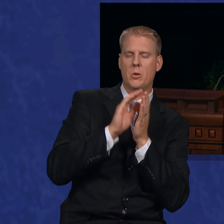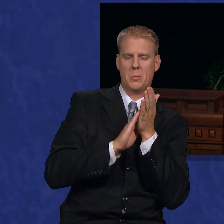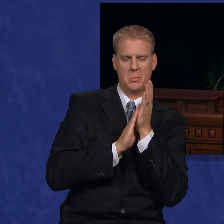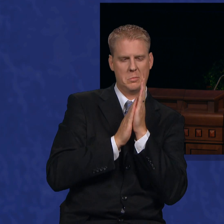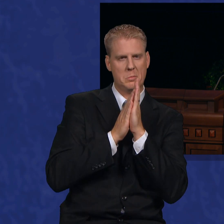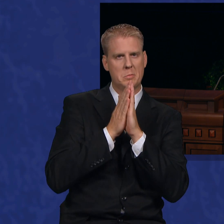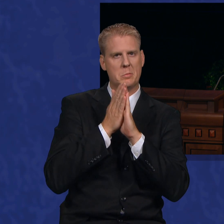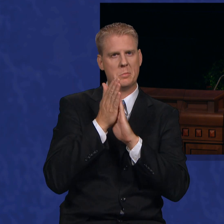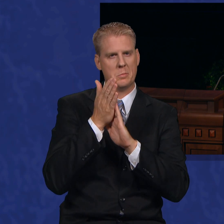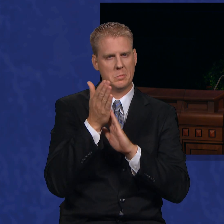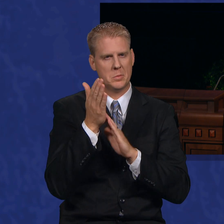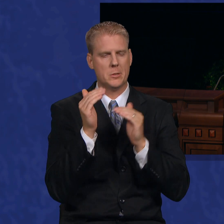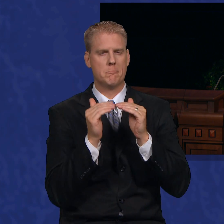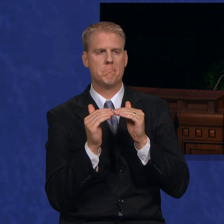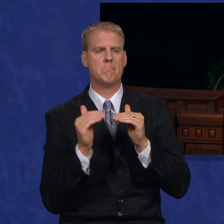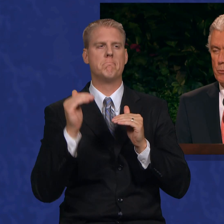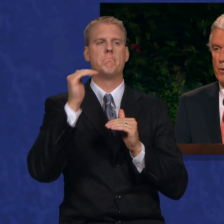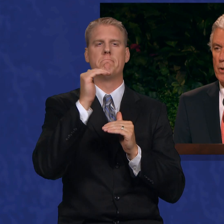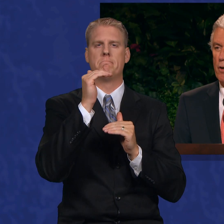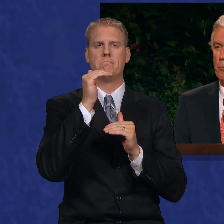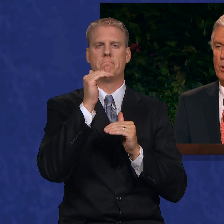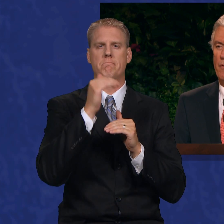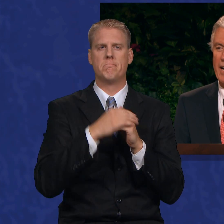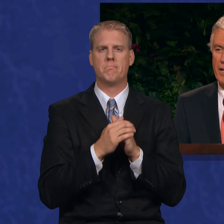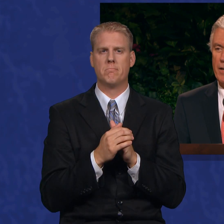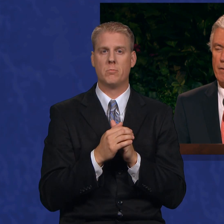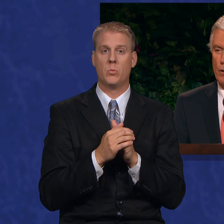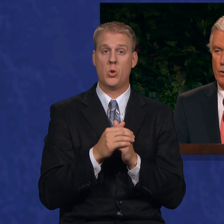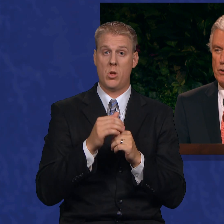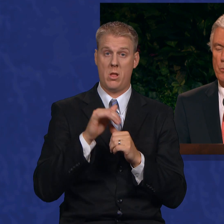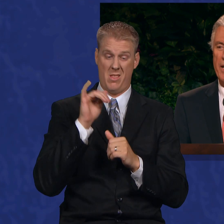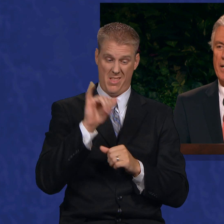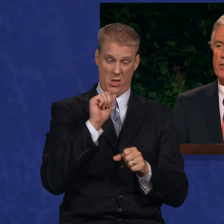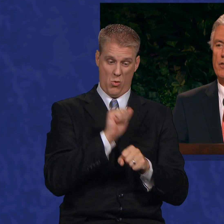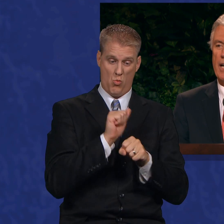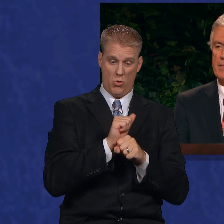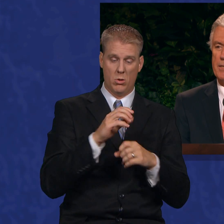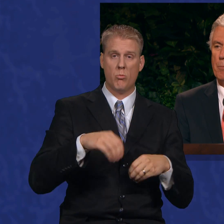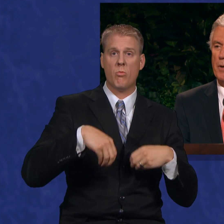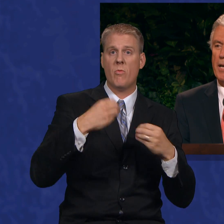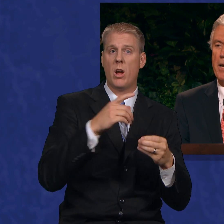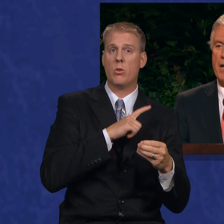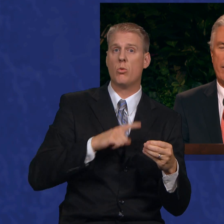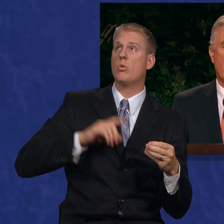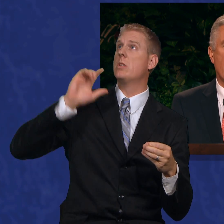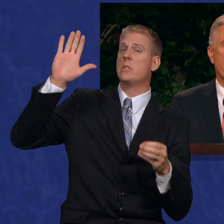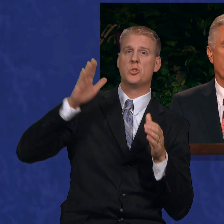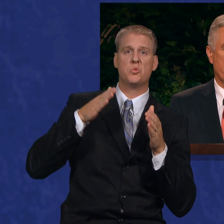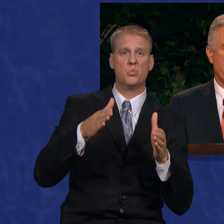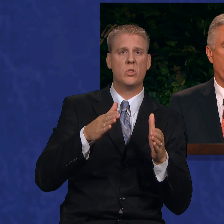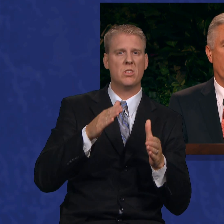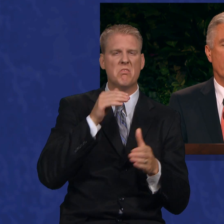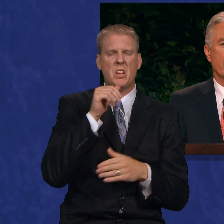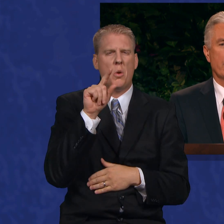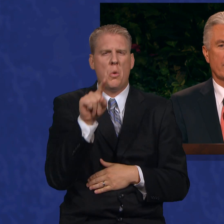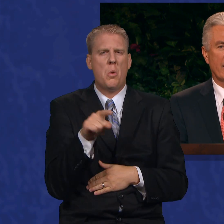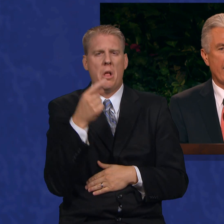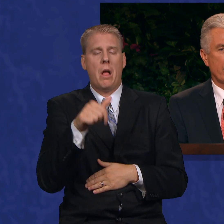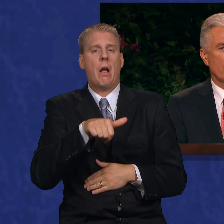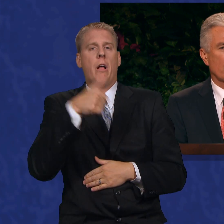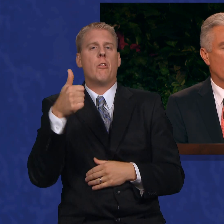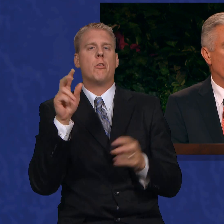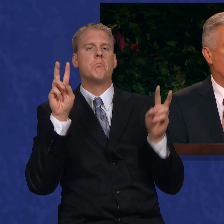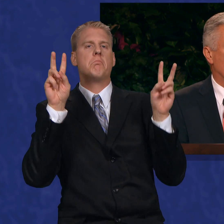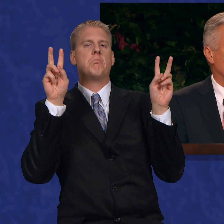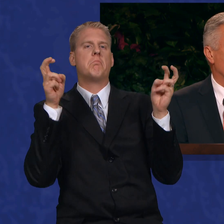become refined. This work of providing in the Lord's way is not simply another item in the